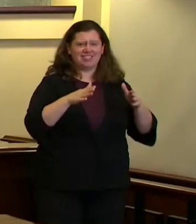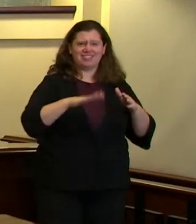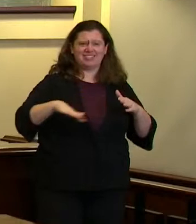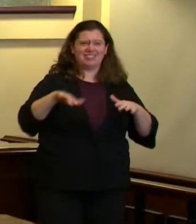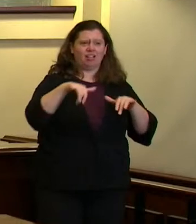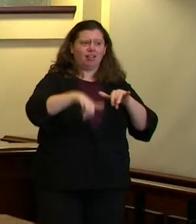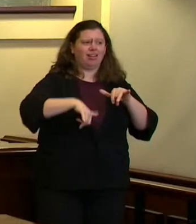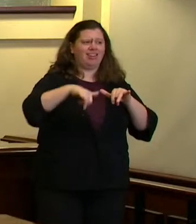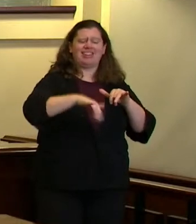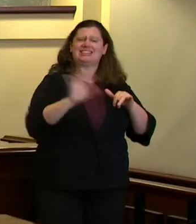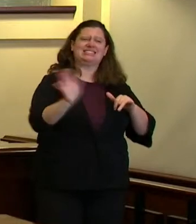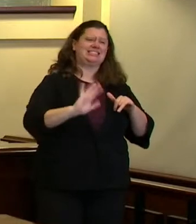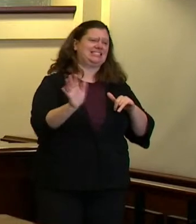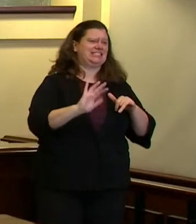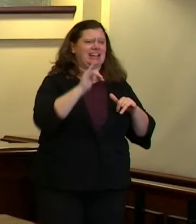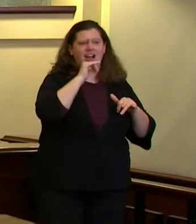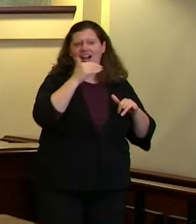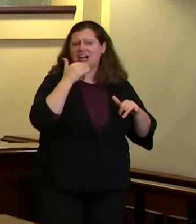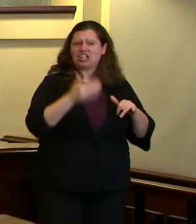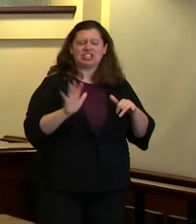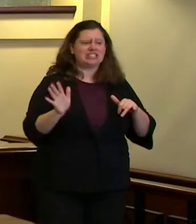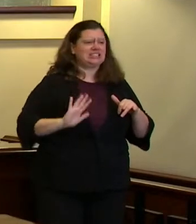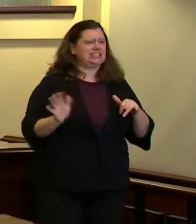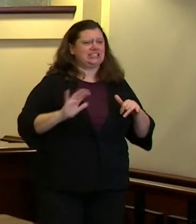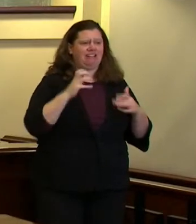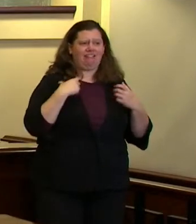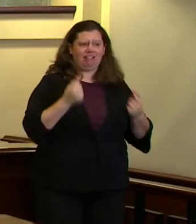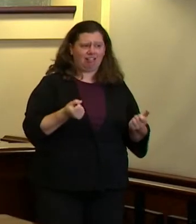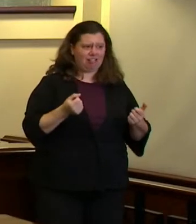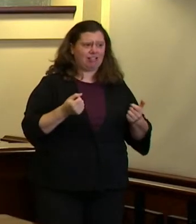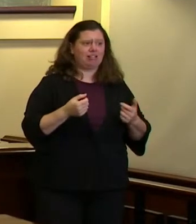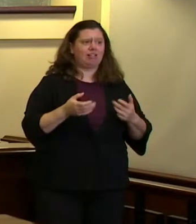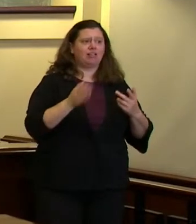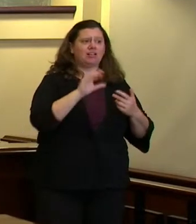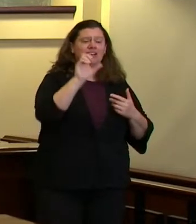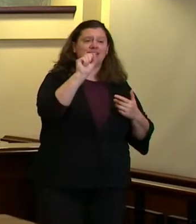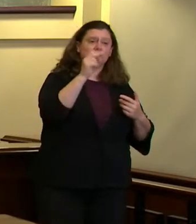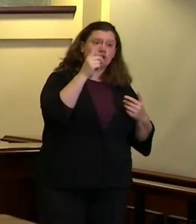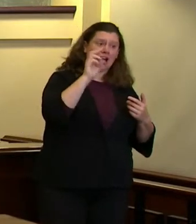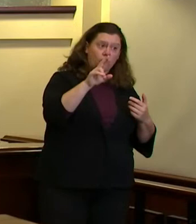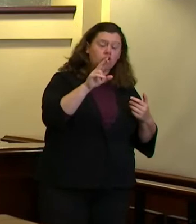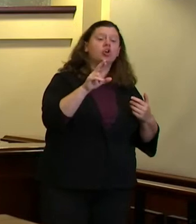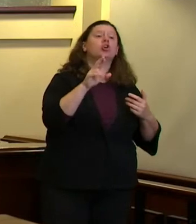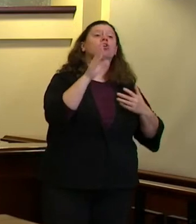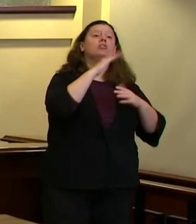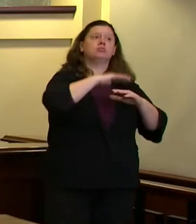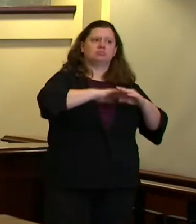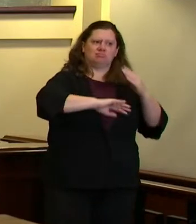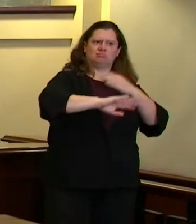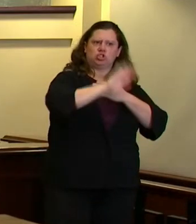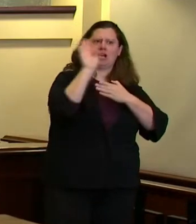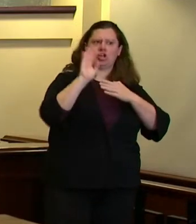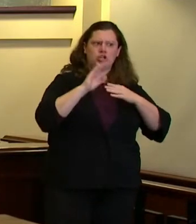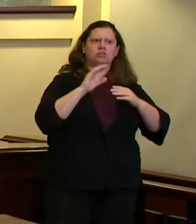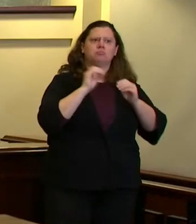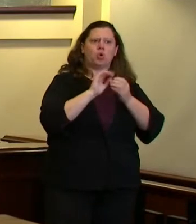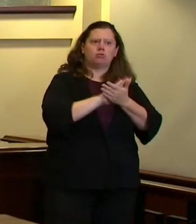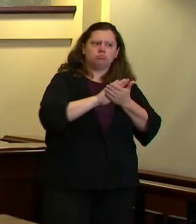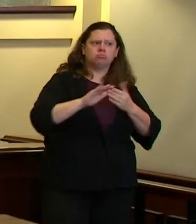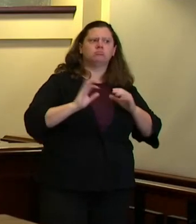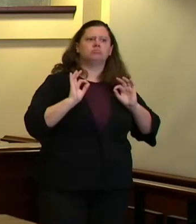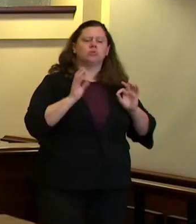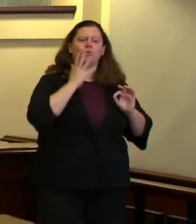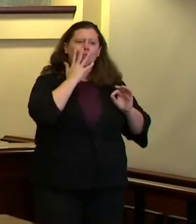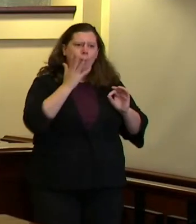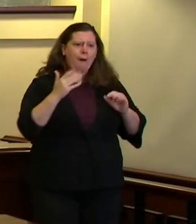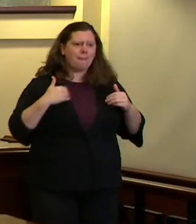shelter is a better option if it has access to hygiene and heat and it's dry and there's